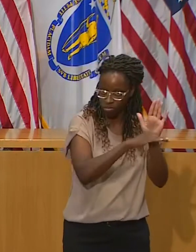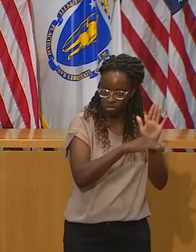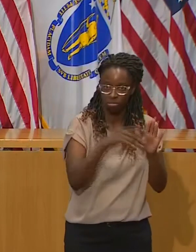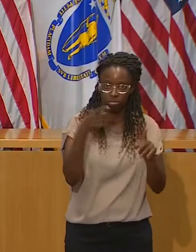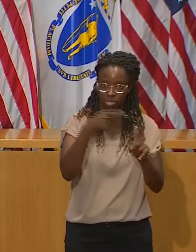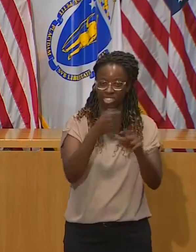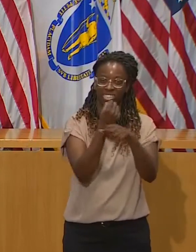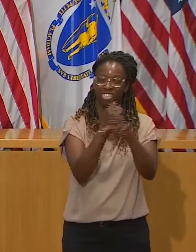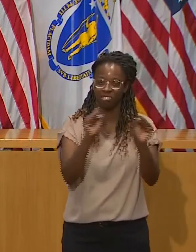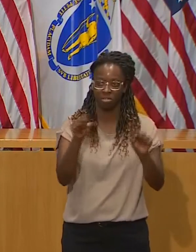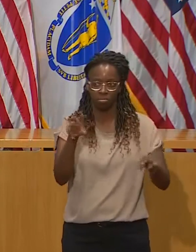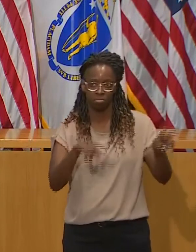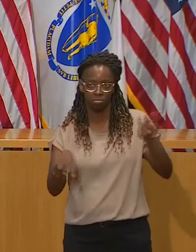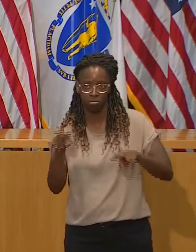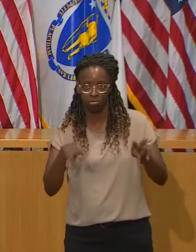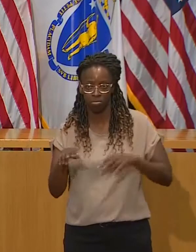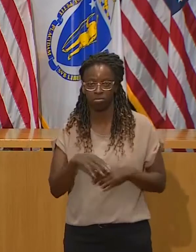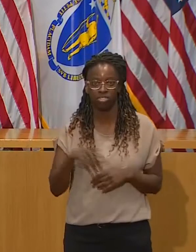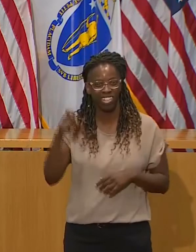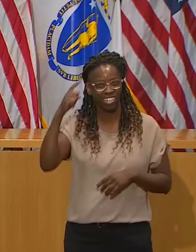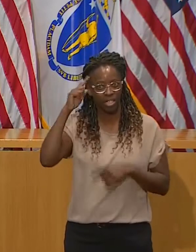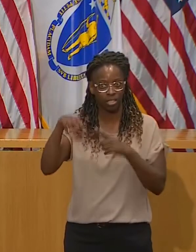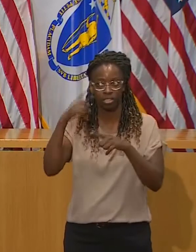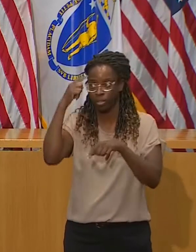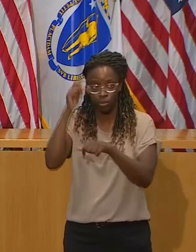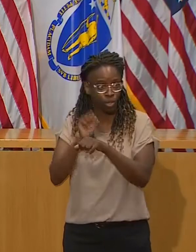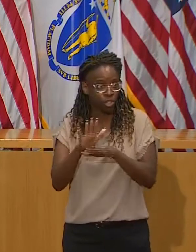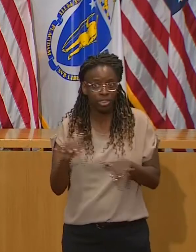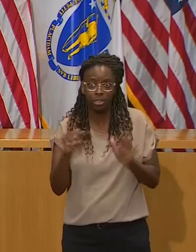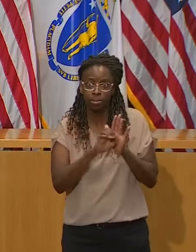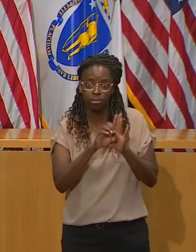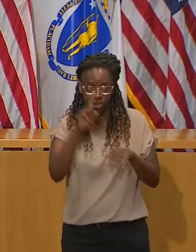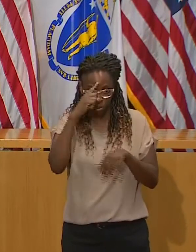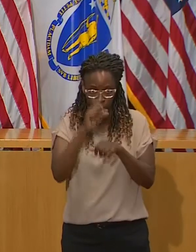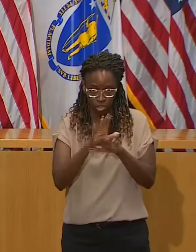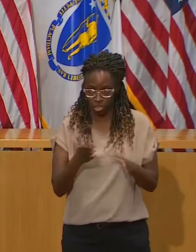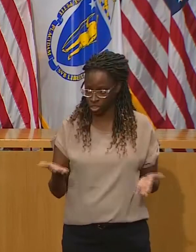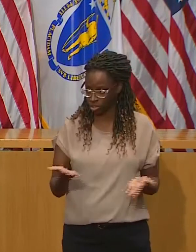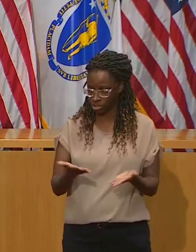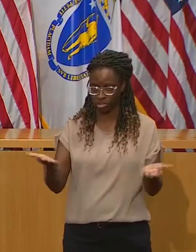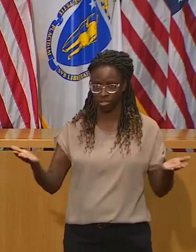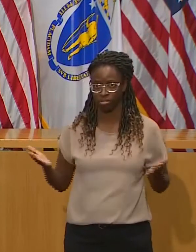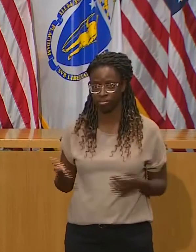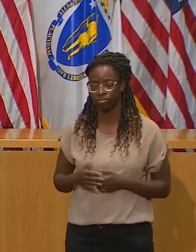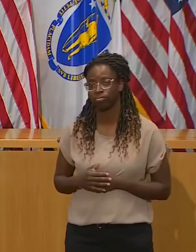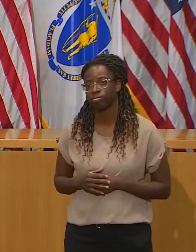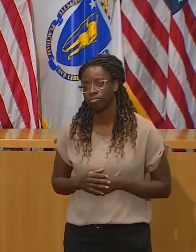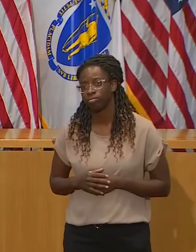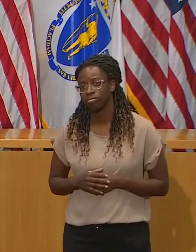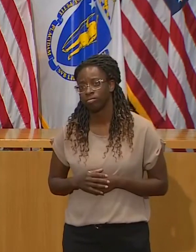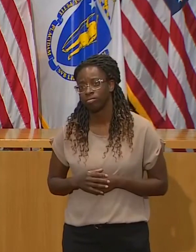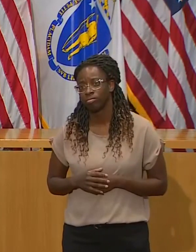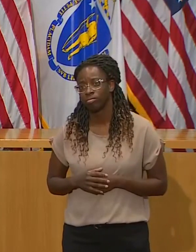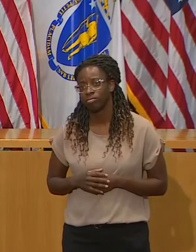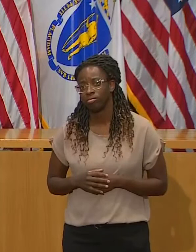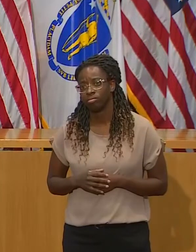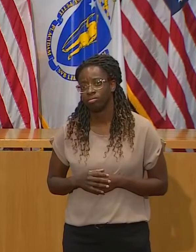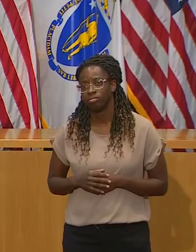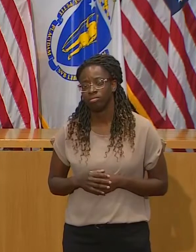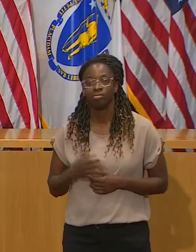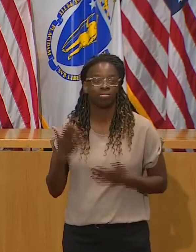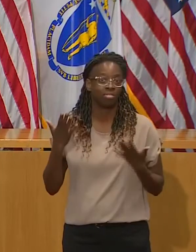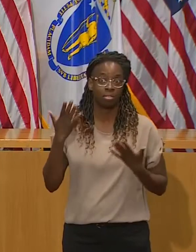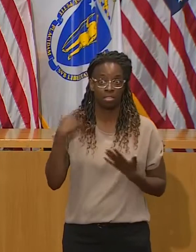I mean, everybody in this room here. And this may sound a little rough, but I apologize, are going to get